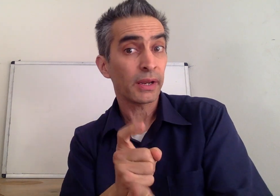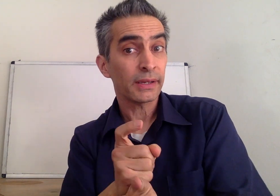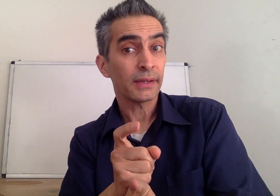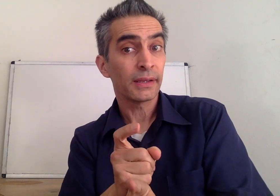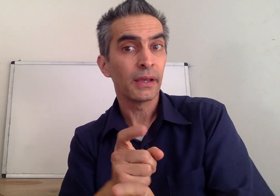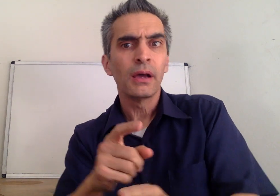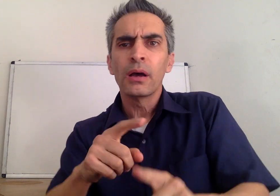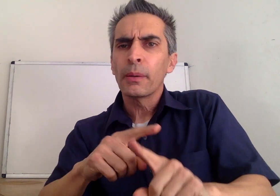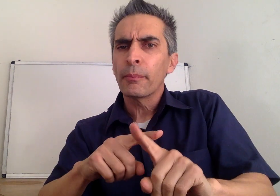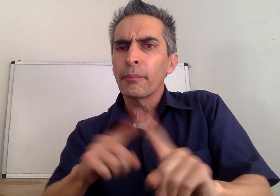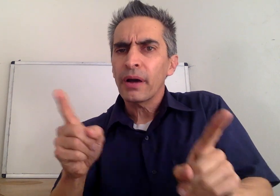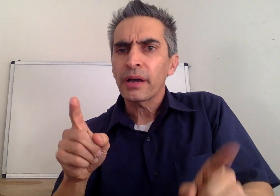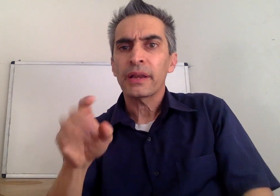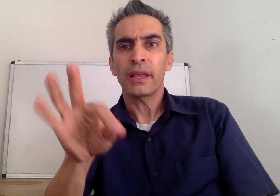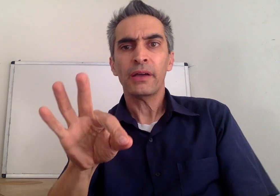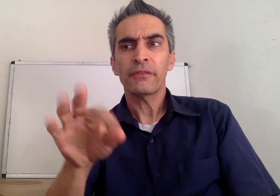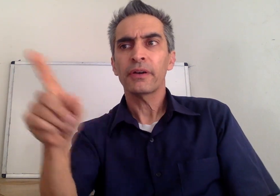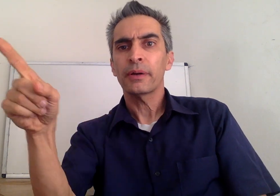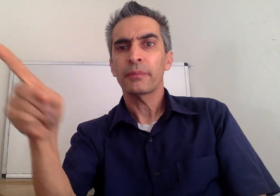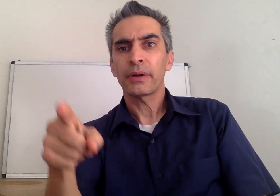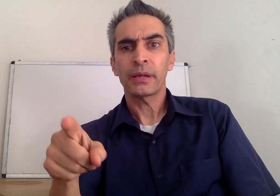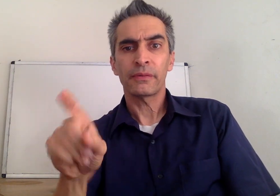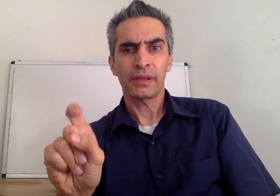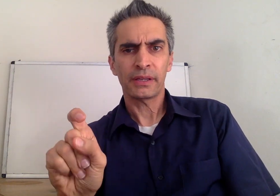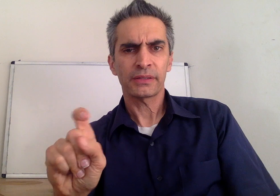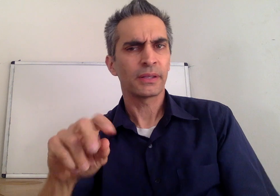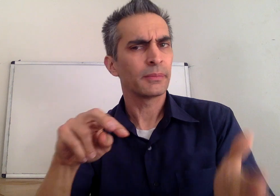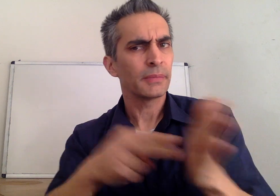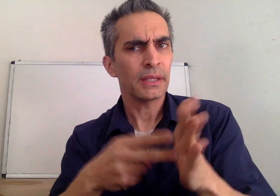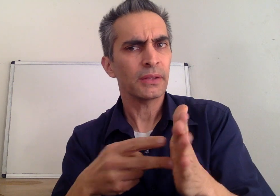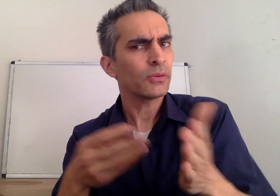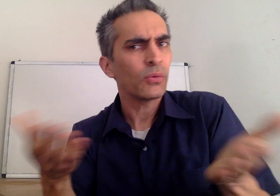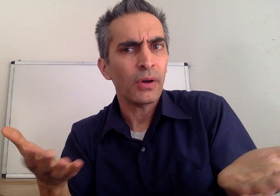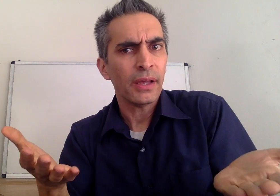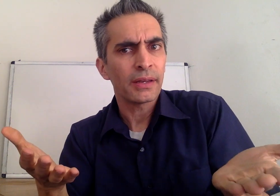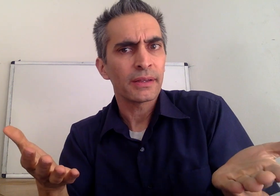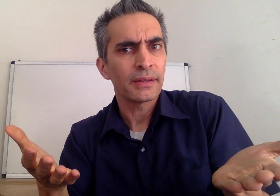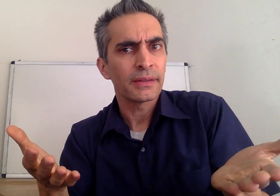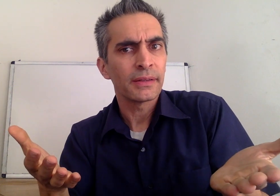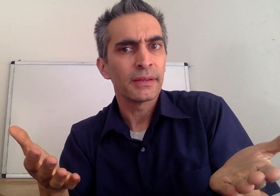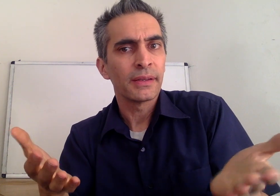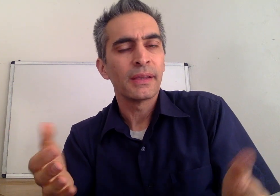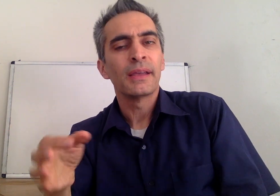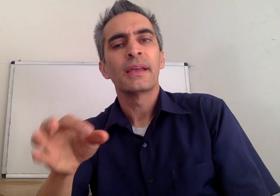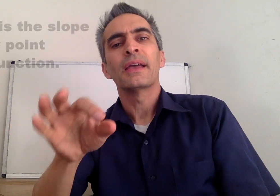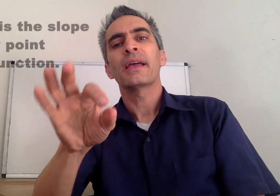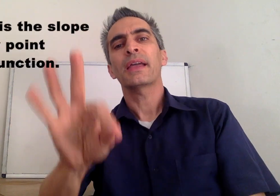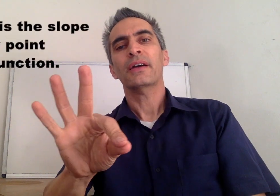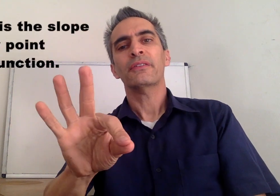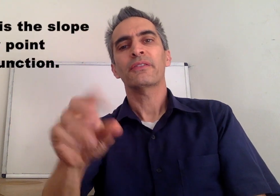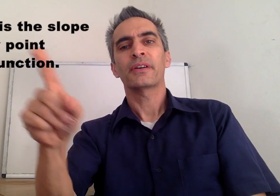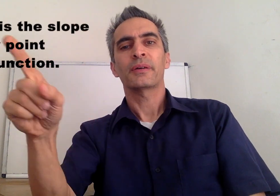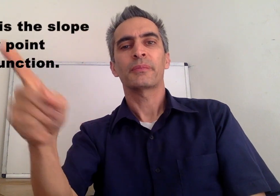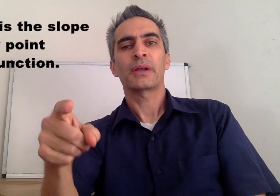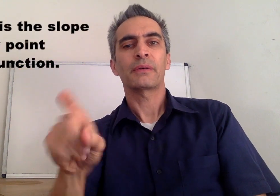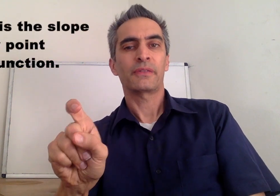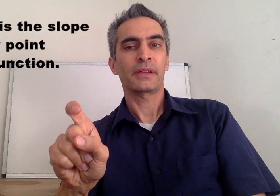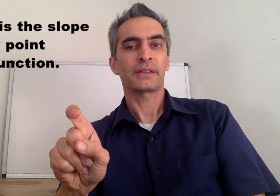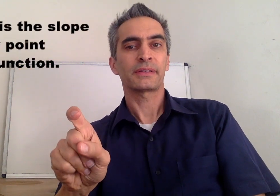right? But, what's f prime of x? f prime of x